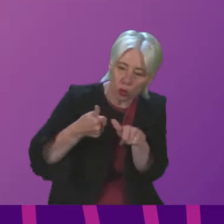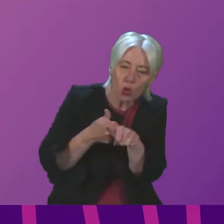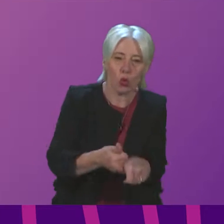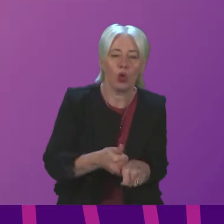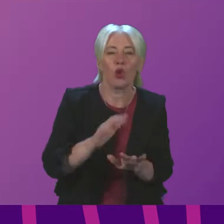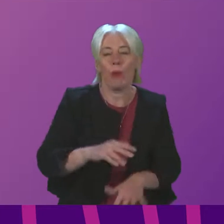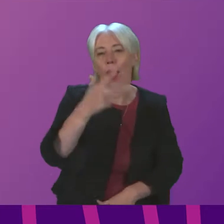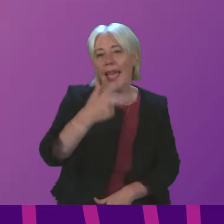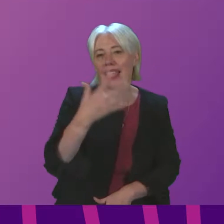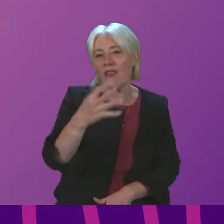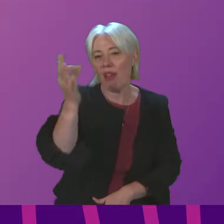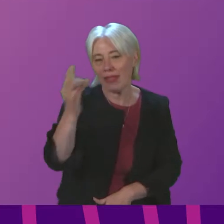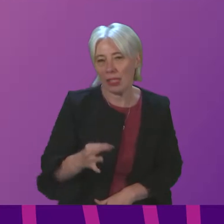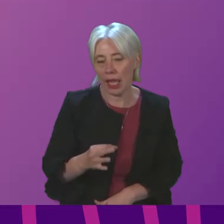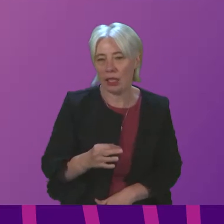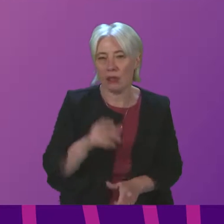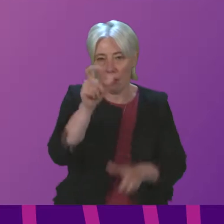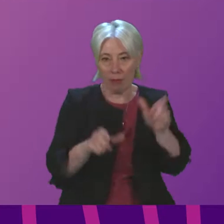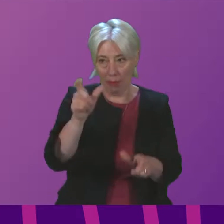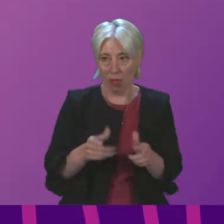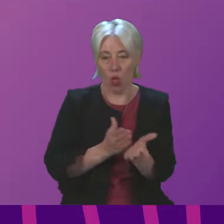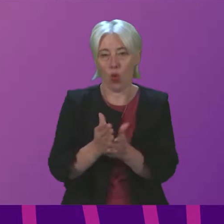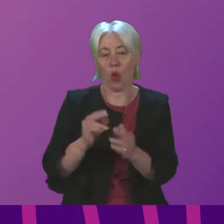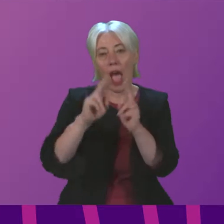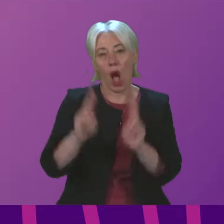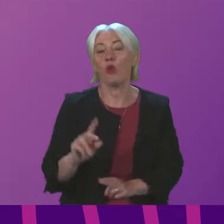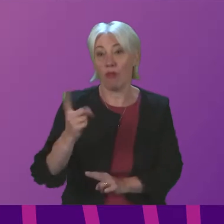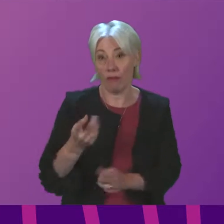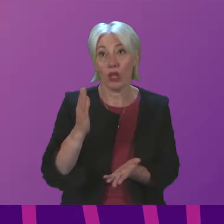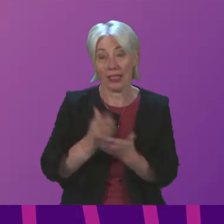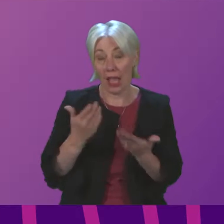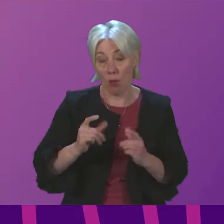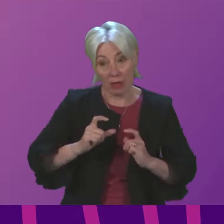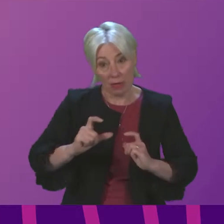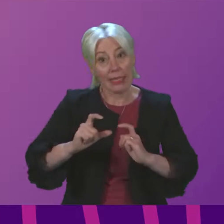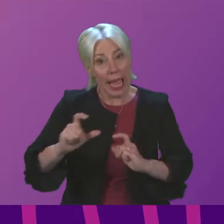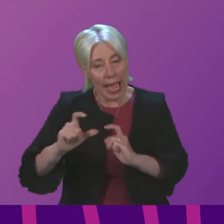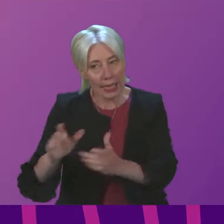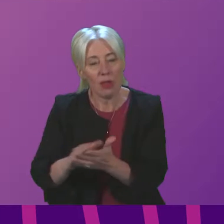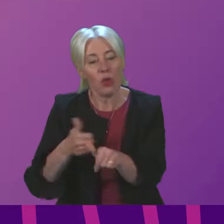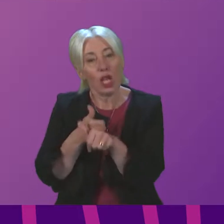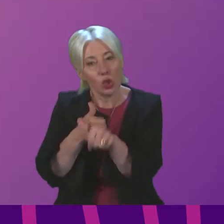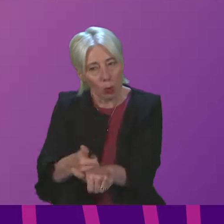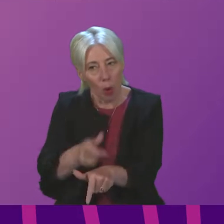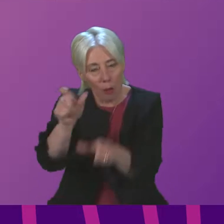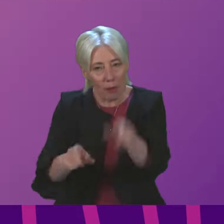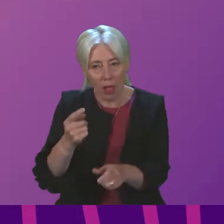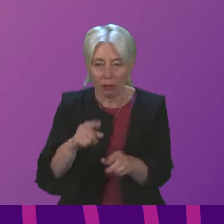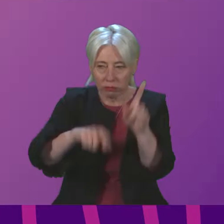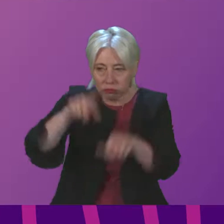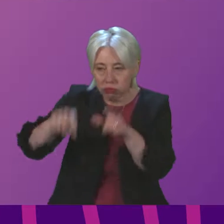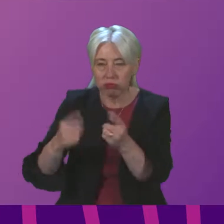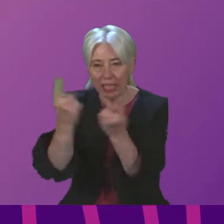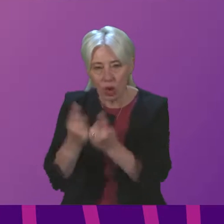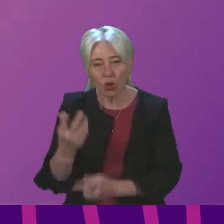% of tenancies through Housing First are being sustained, and that is an important way of supporting people to deal with a range of issues that they